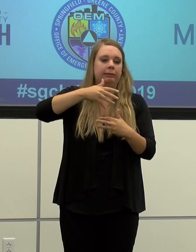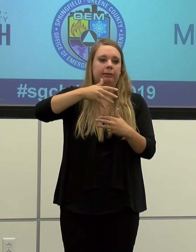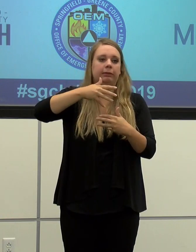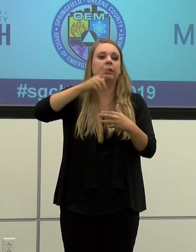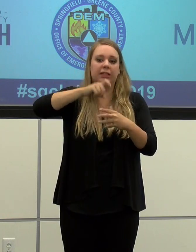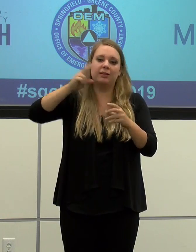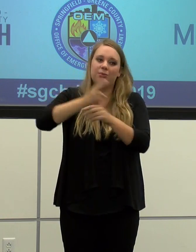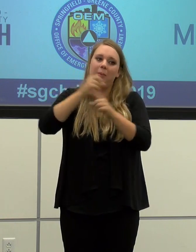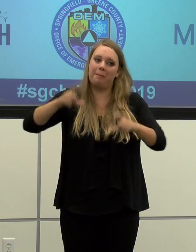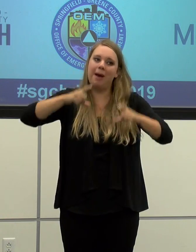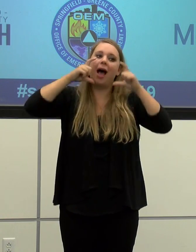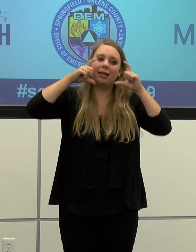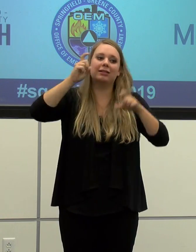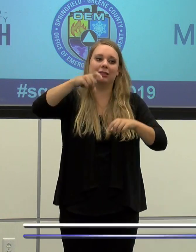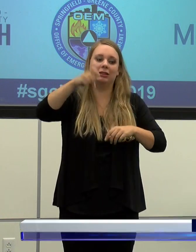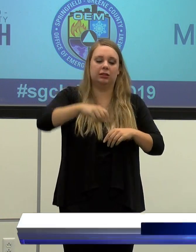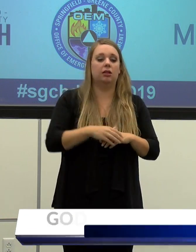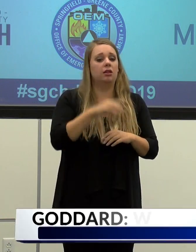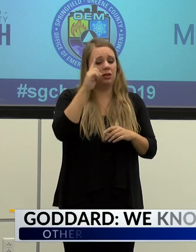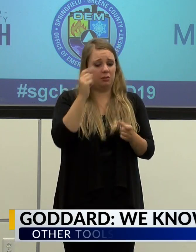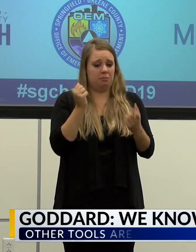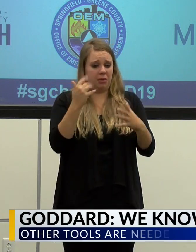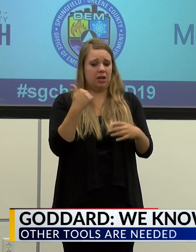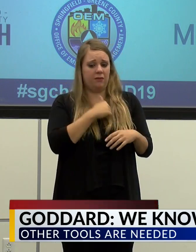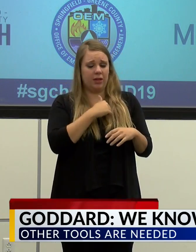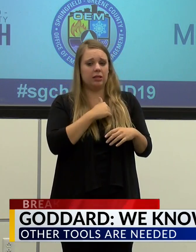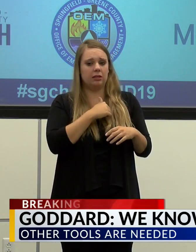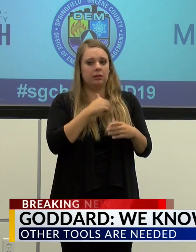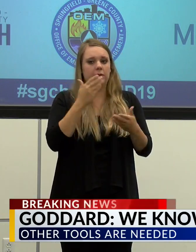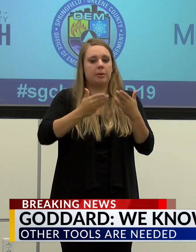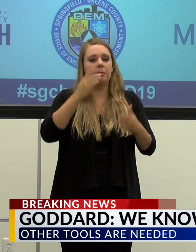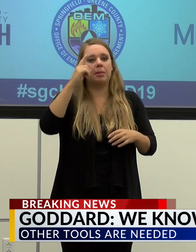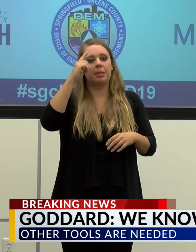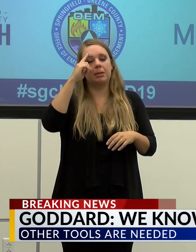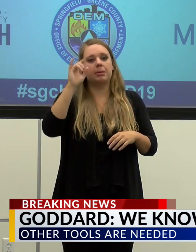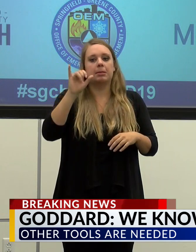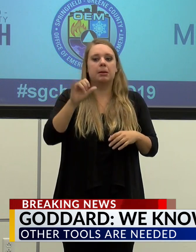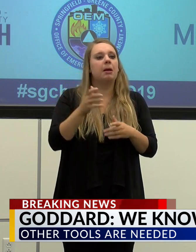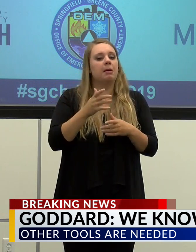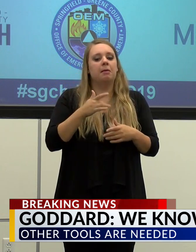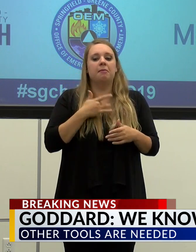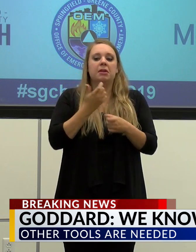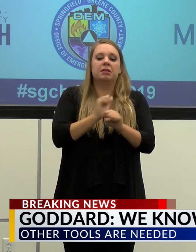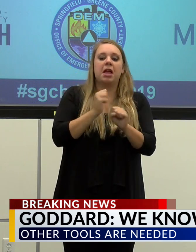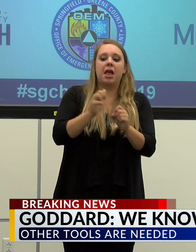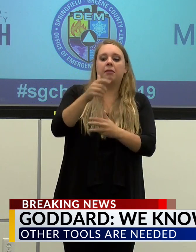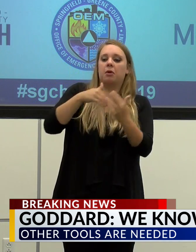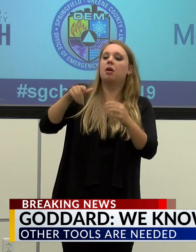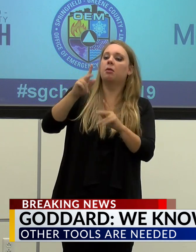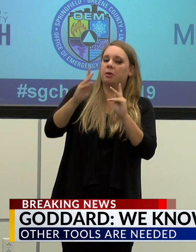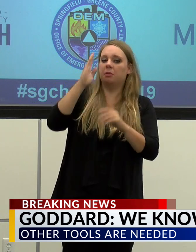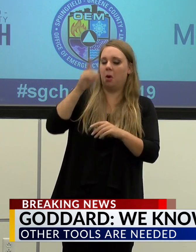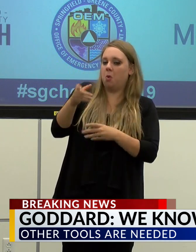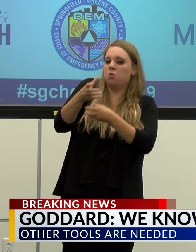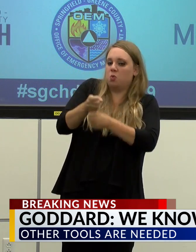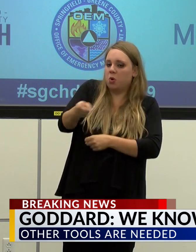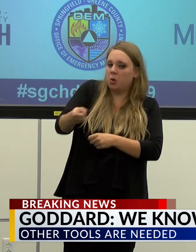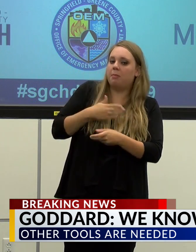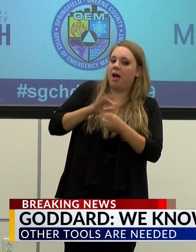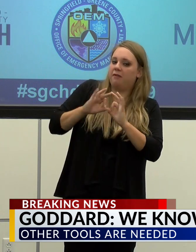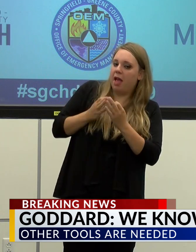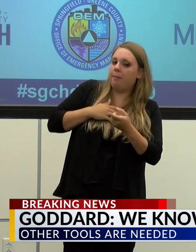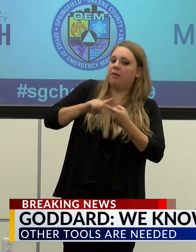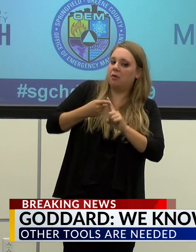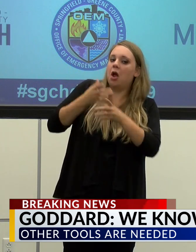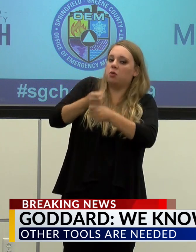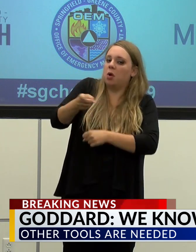groups. And I think many of us are perhaps letting our guard down when we're around people that we know well who don't